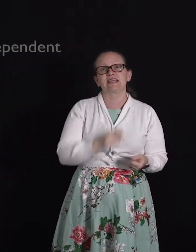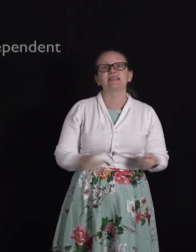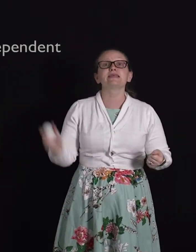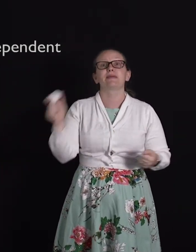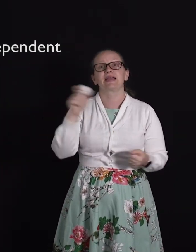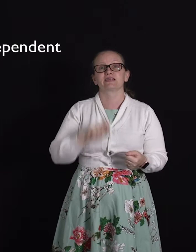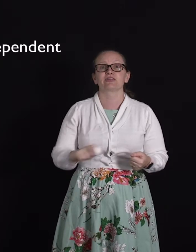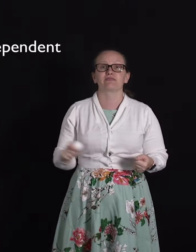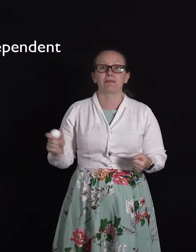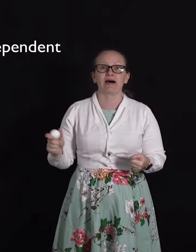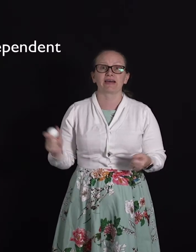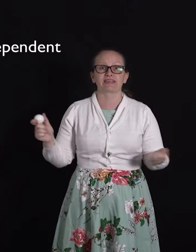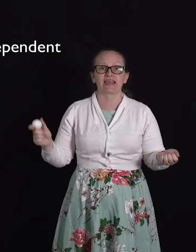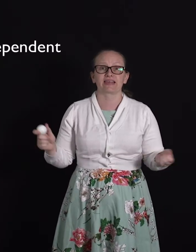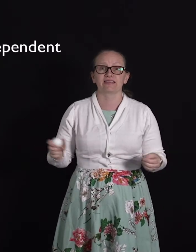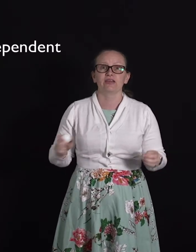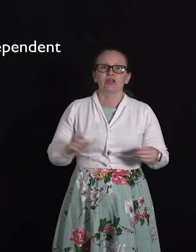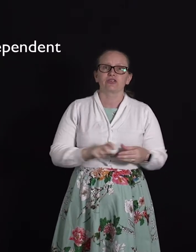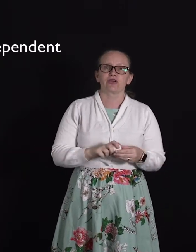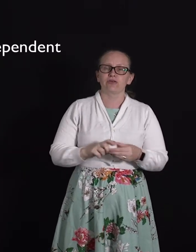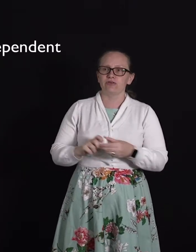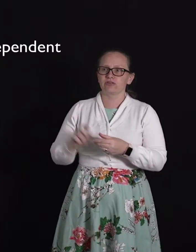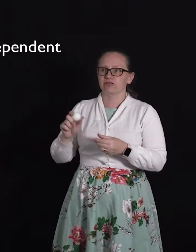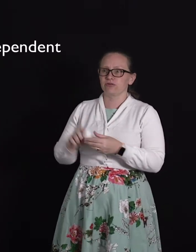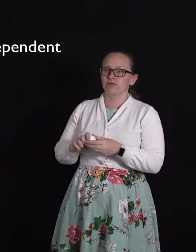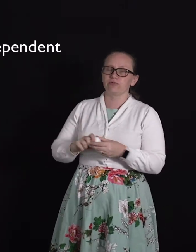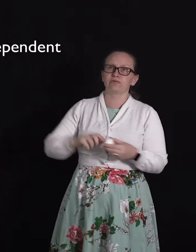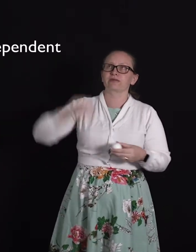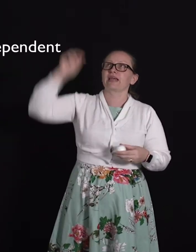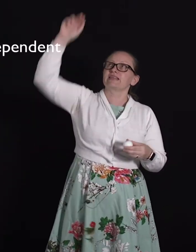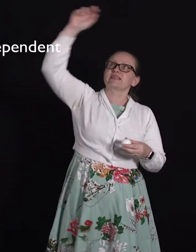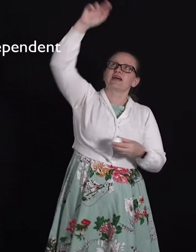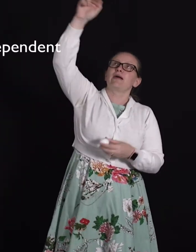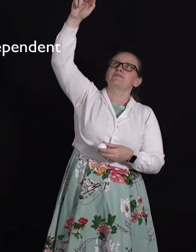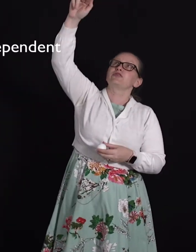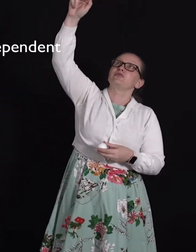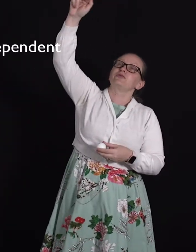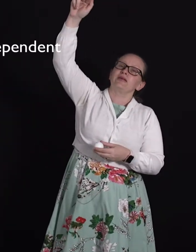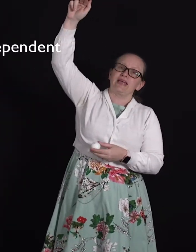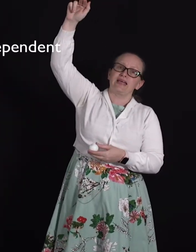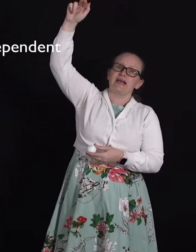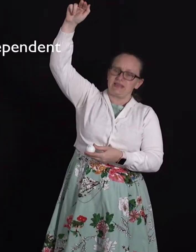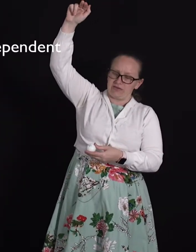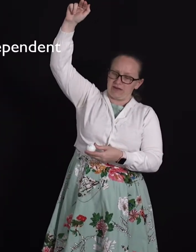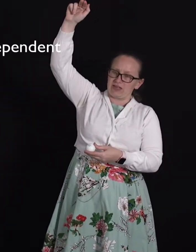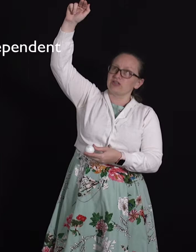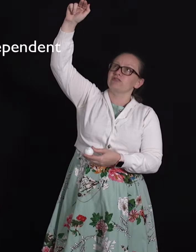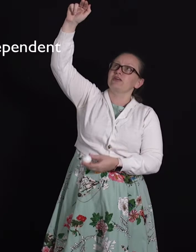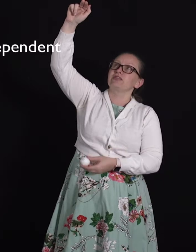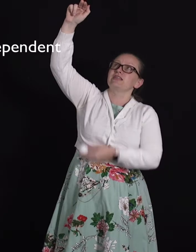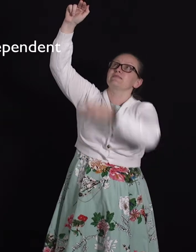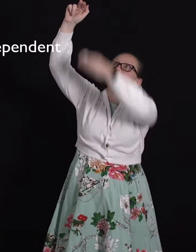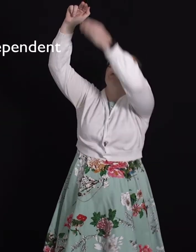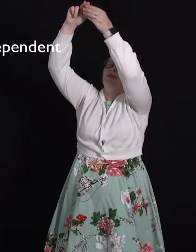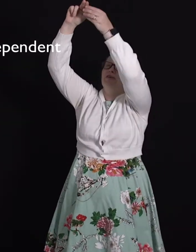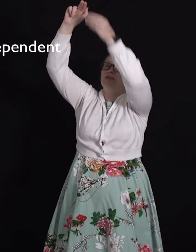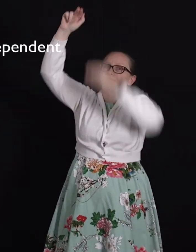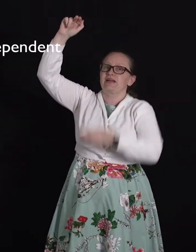independent of the path taken. So to get up to here in the gravitational field it doesn't matter if I go directly